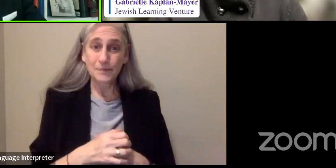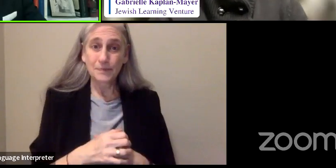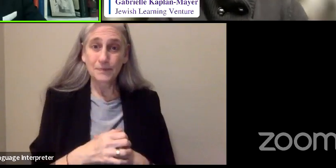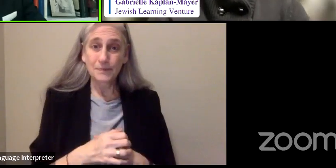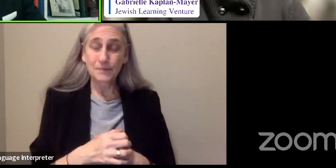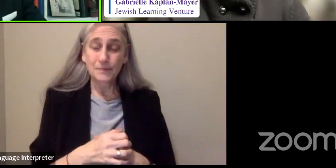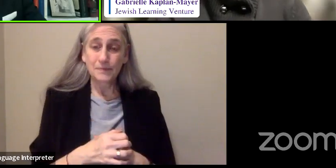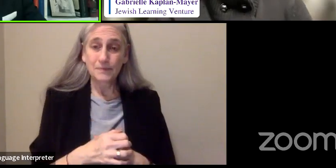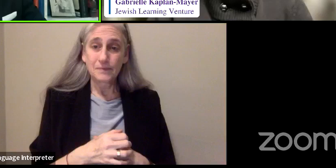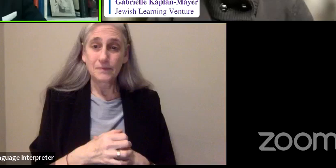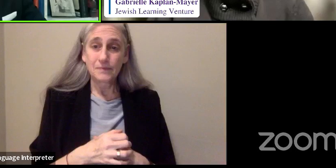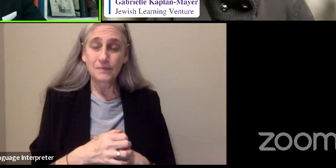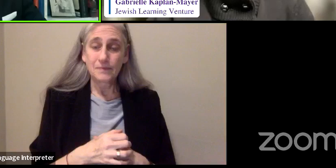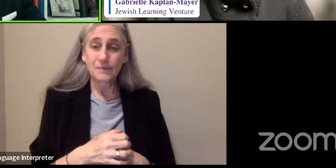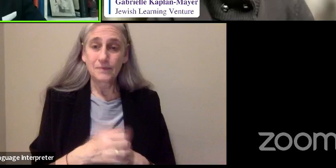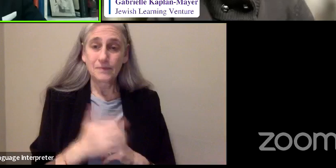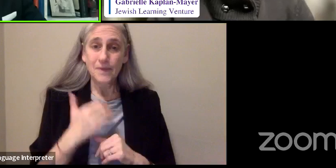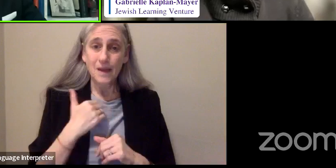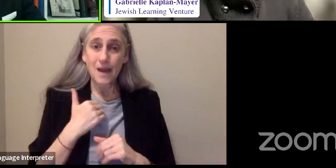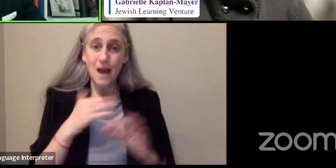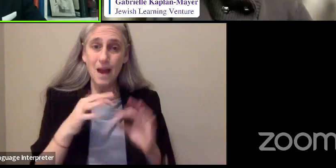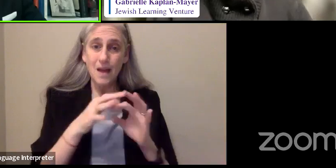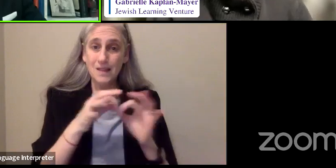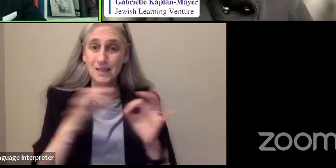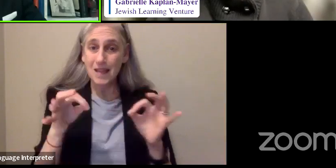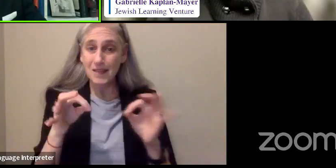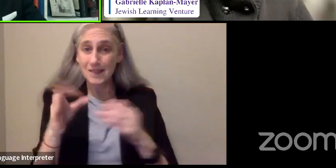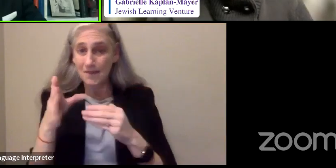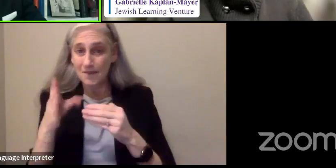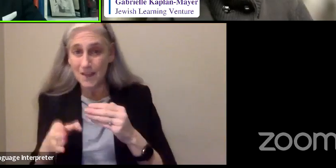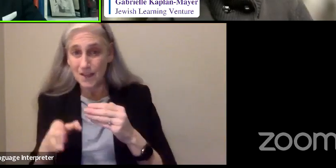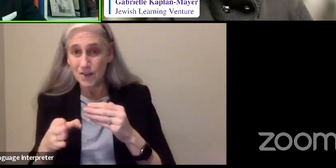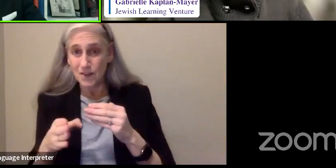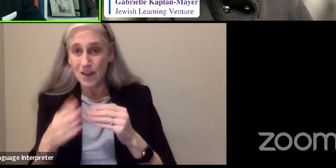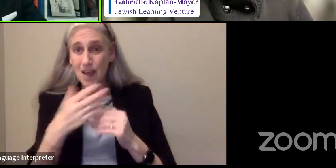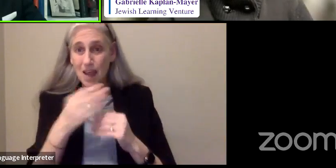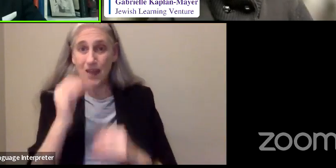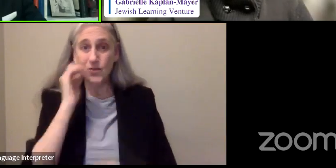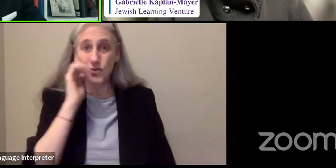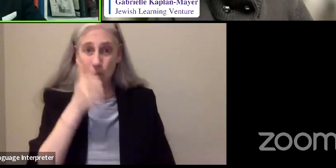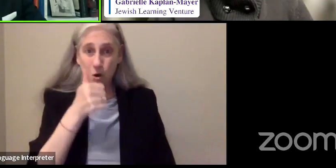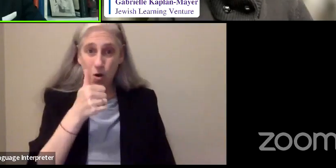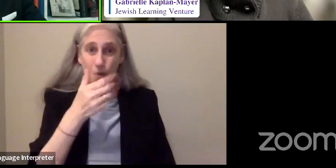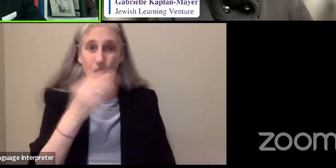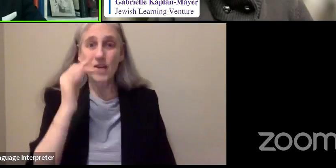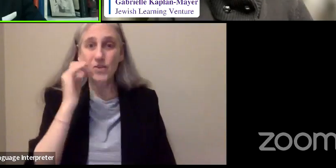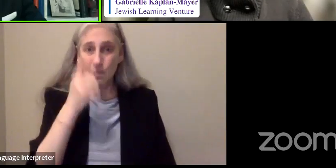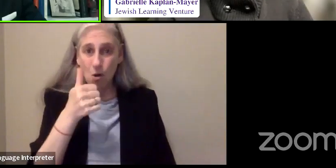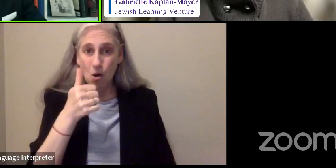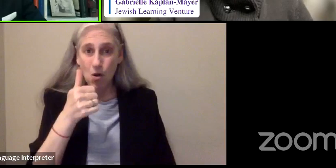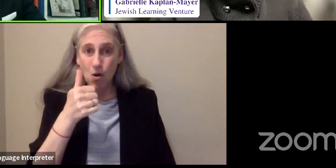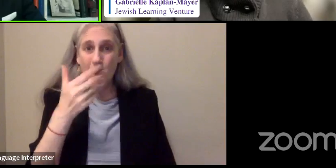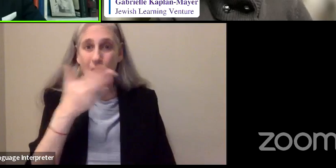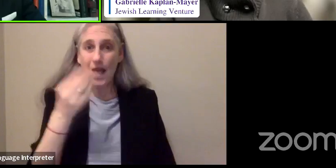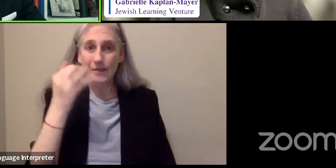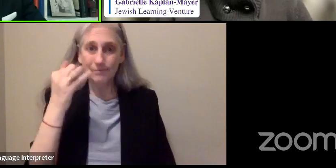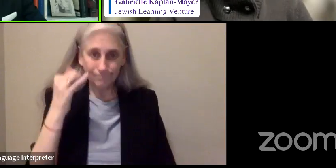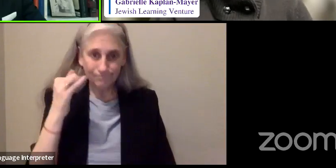And I finished the sentence in my mind, and tomorrow, and tomorrow, and tomorrow.